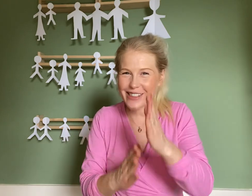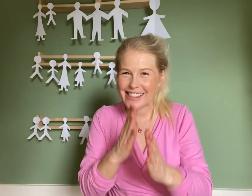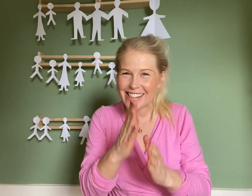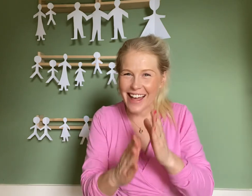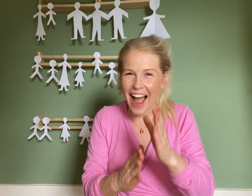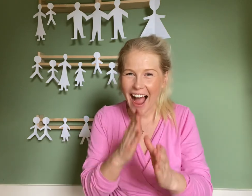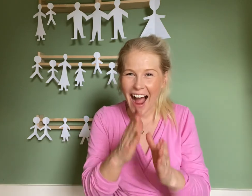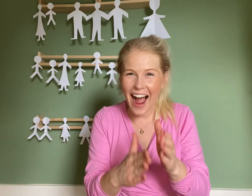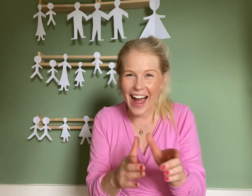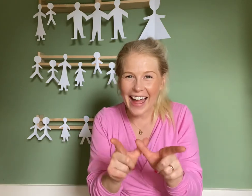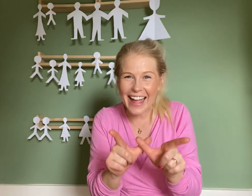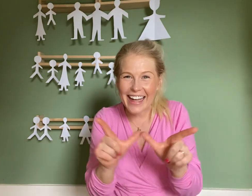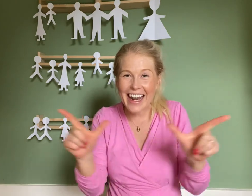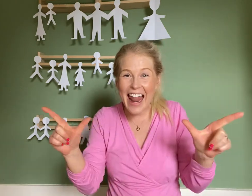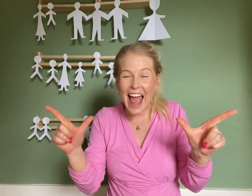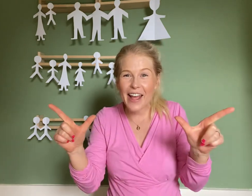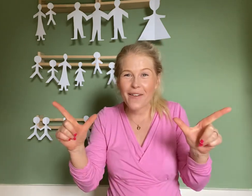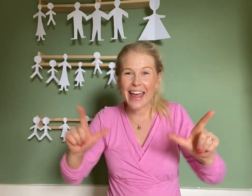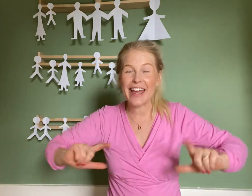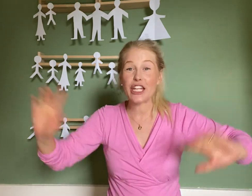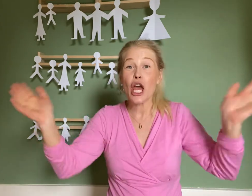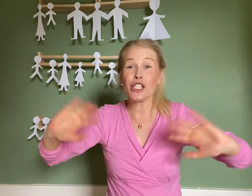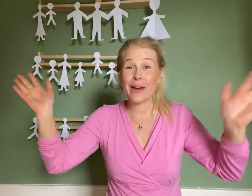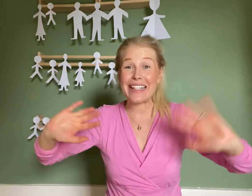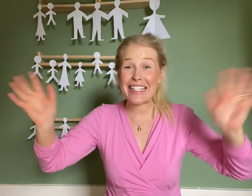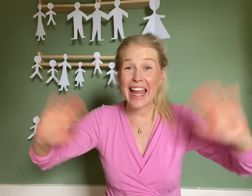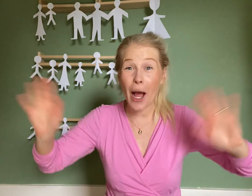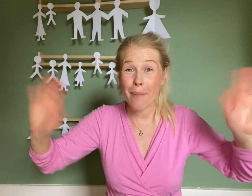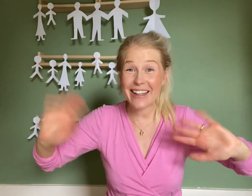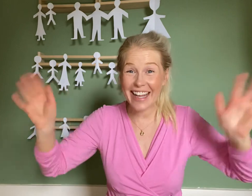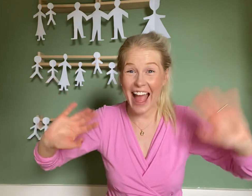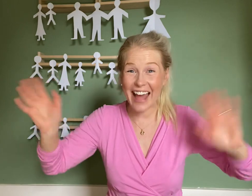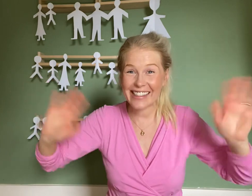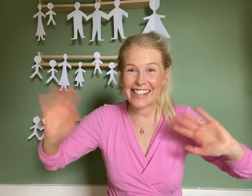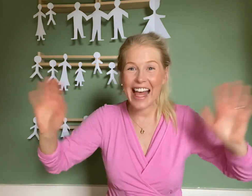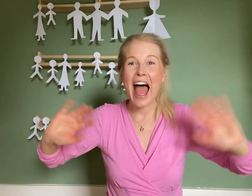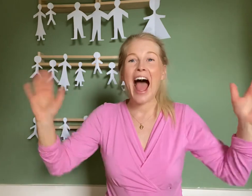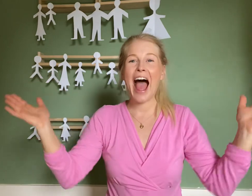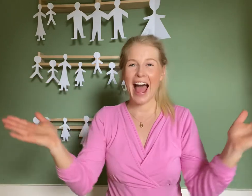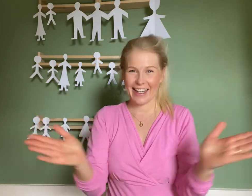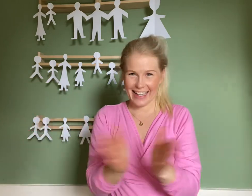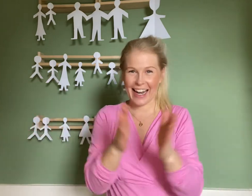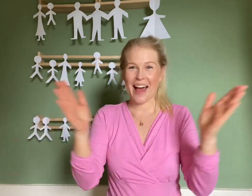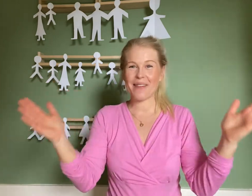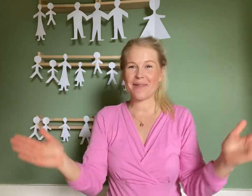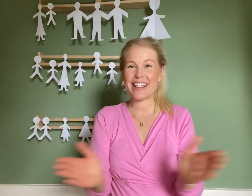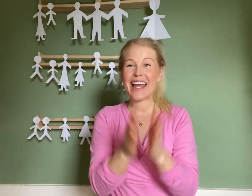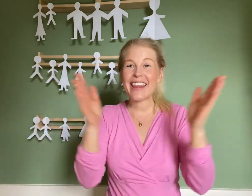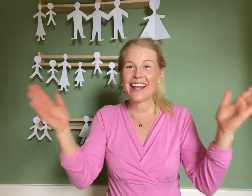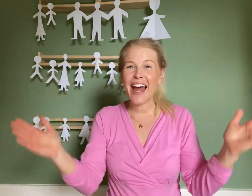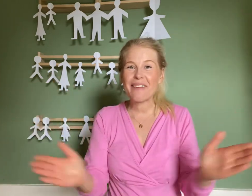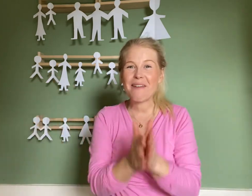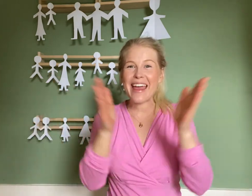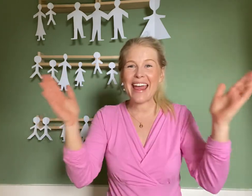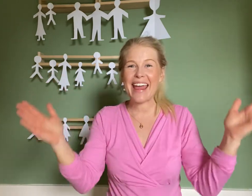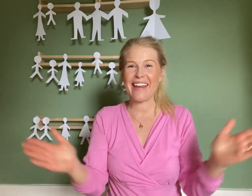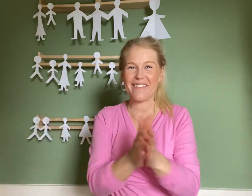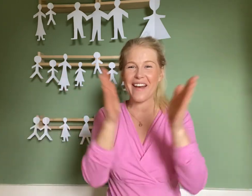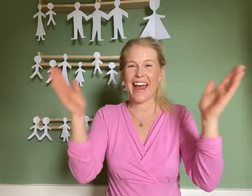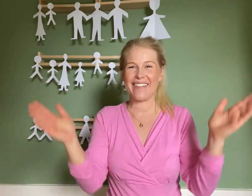sign language. So we need to take our magic hands and clap them together like me. Very